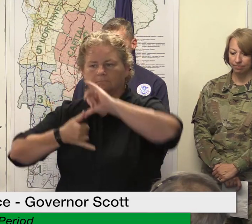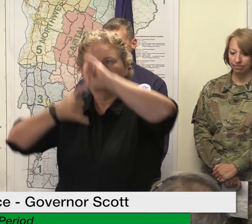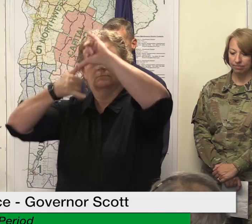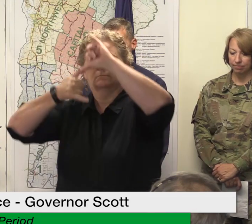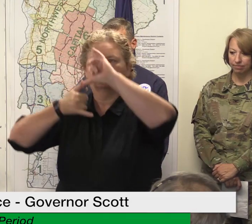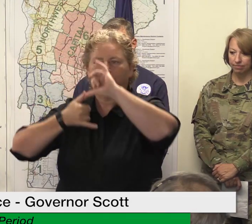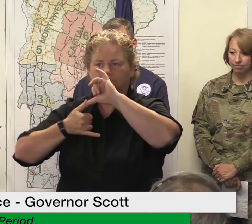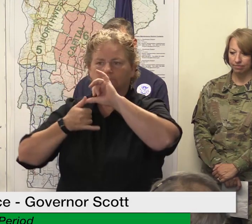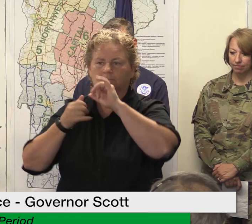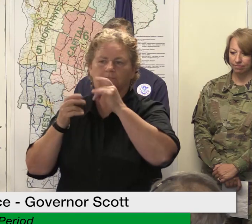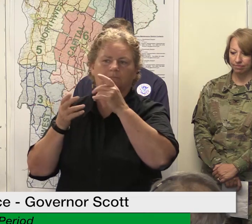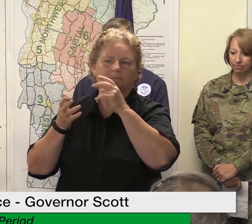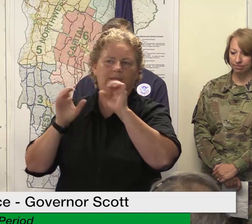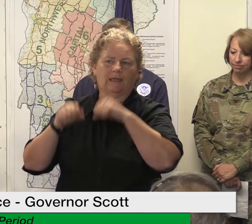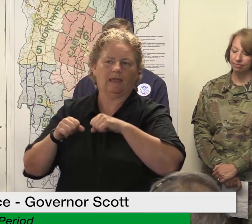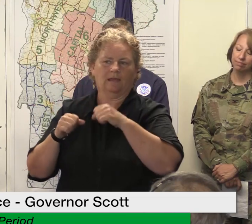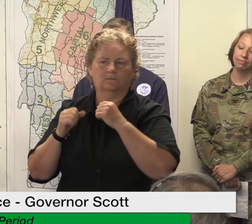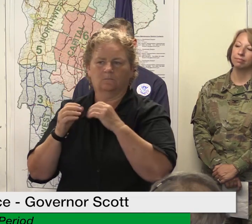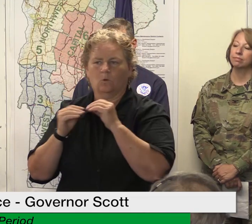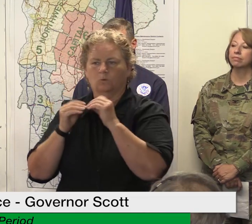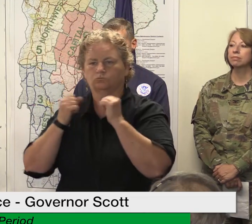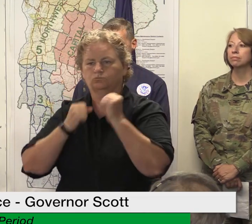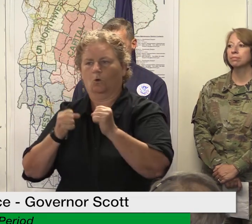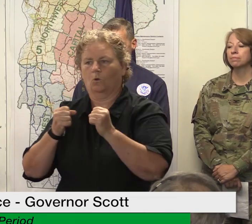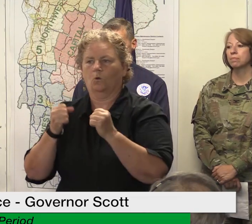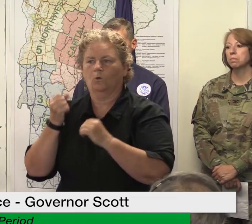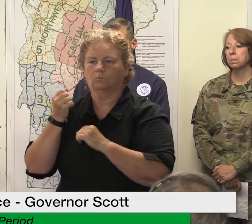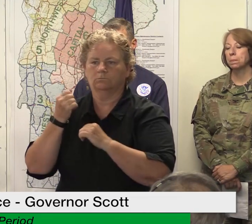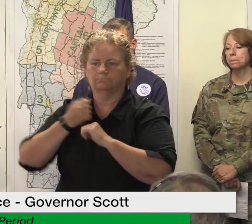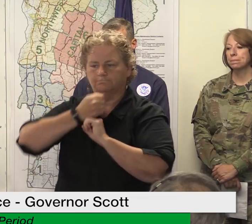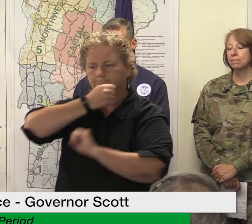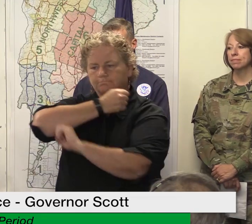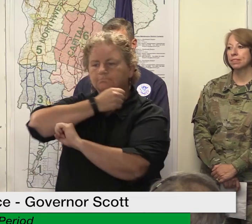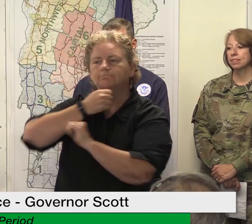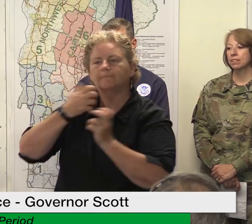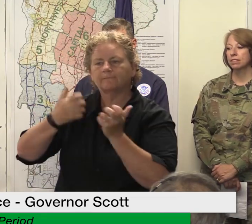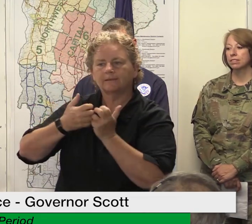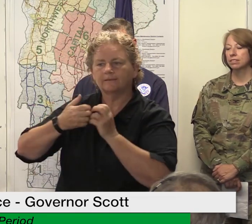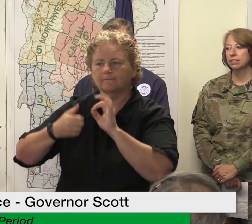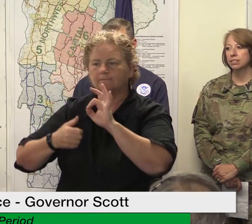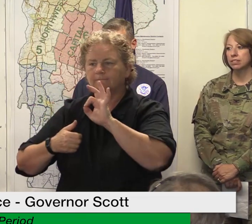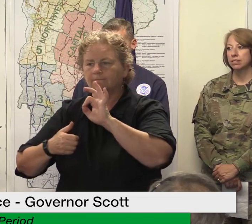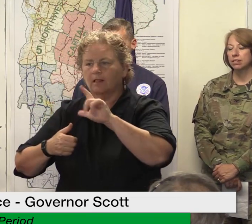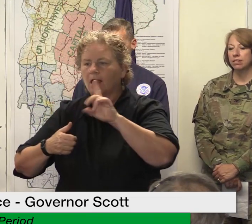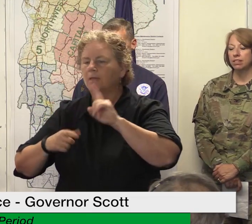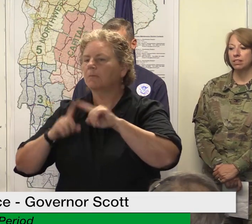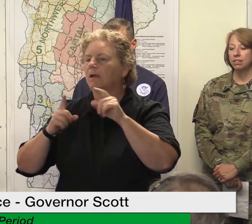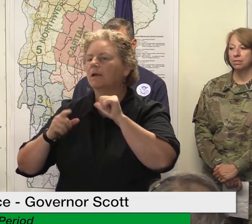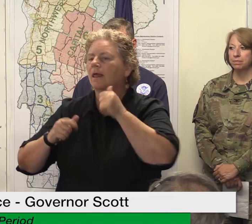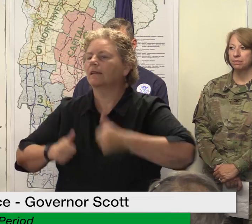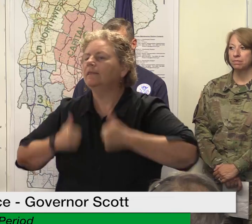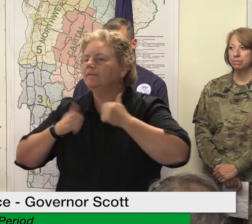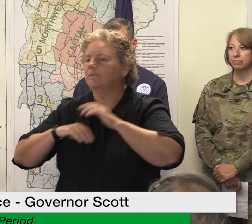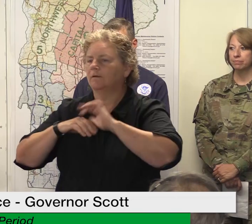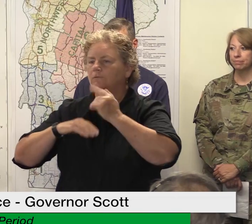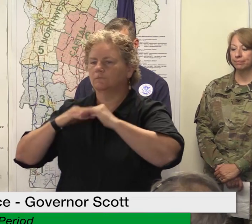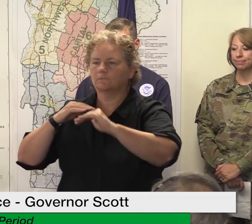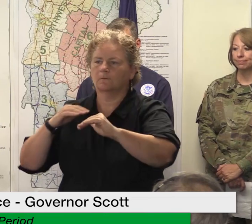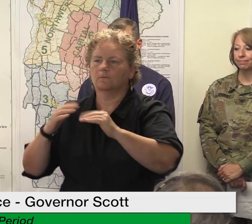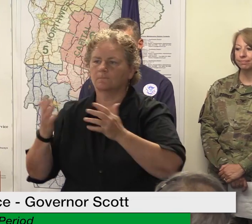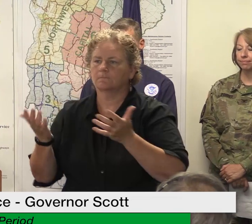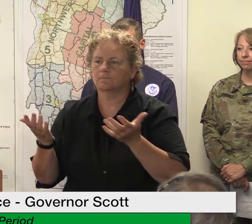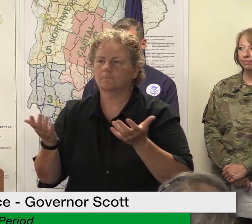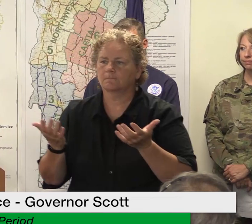we we are well aware of that and but i think again with the proper engineering